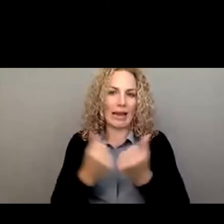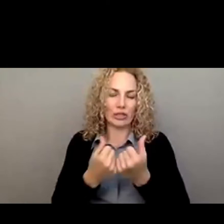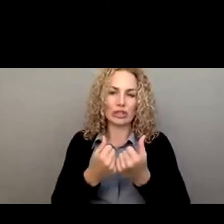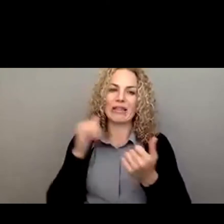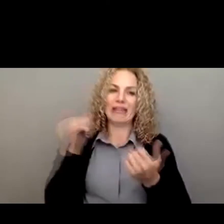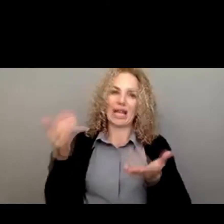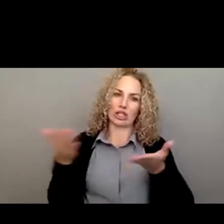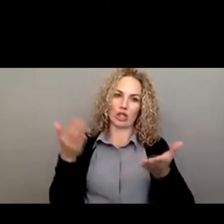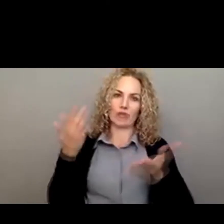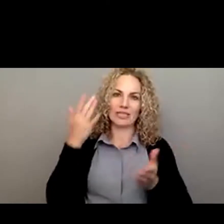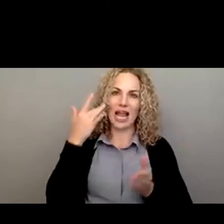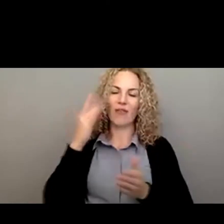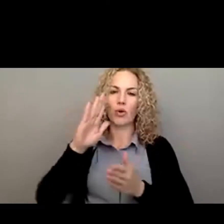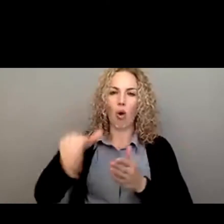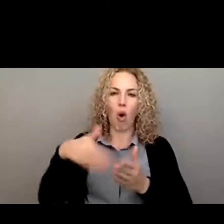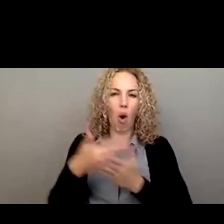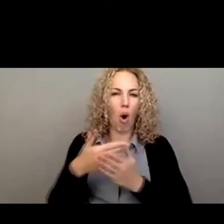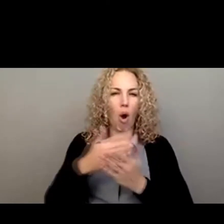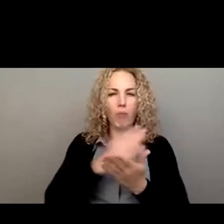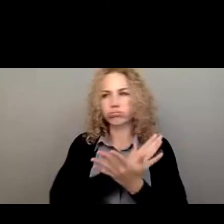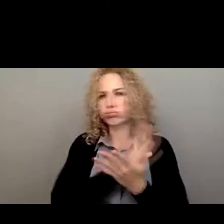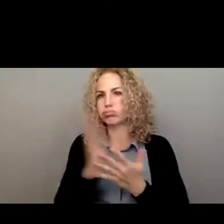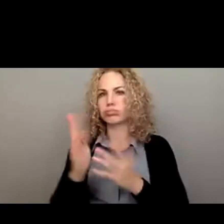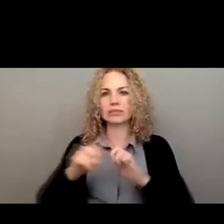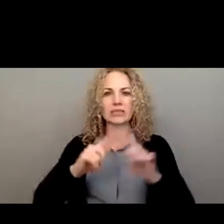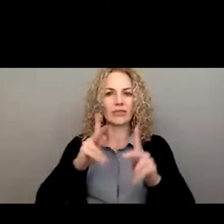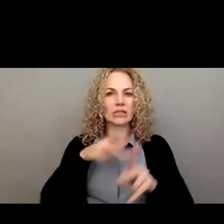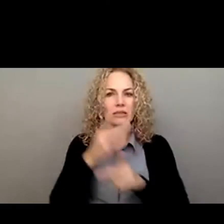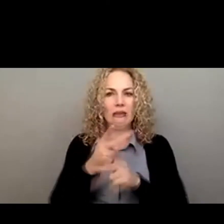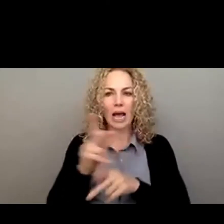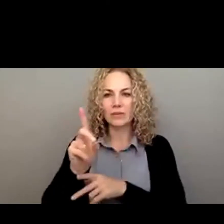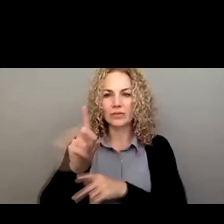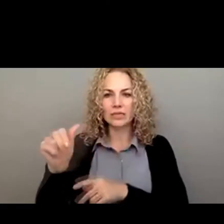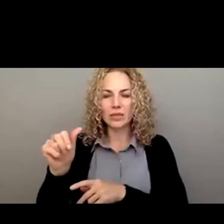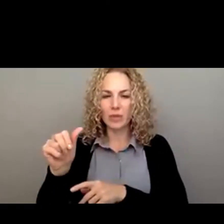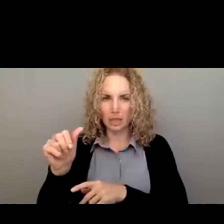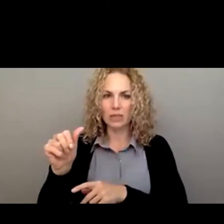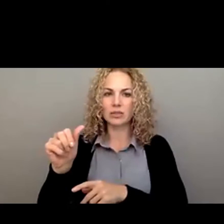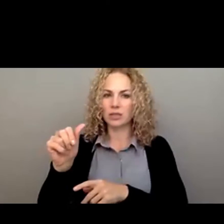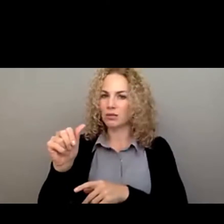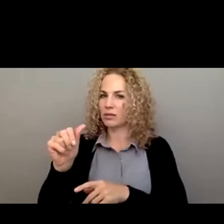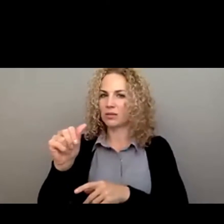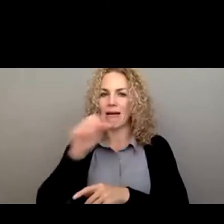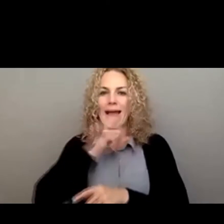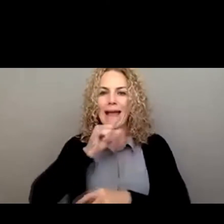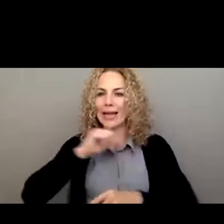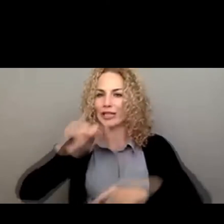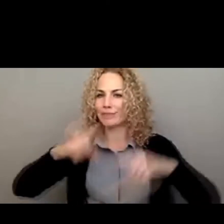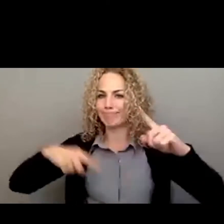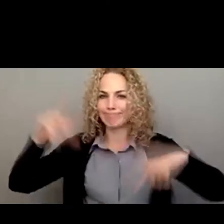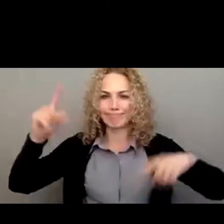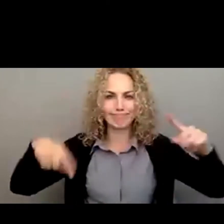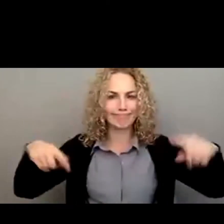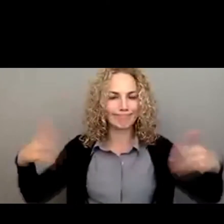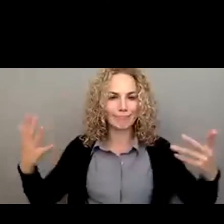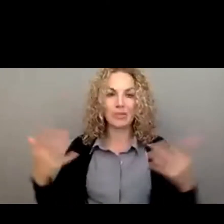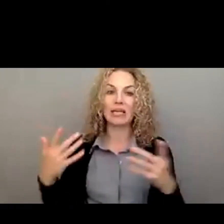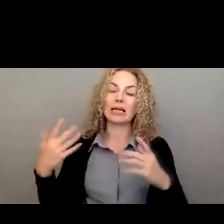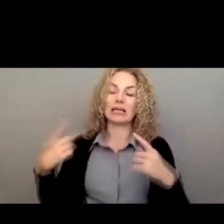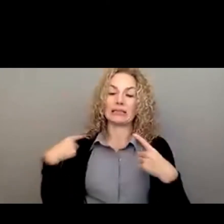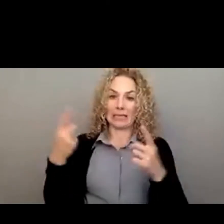California with all types of disabilities across the age spectrum. Since joining